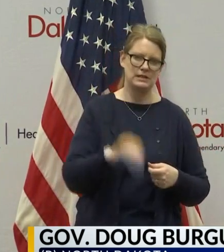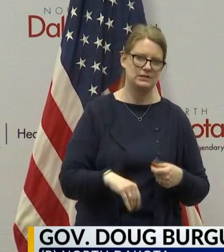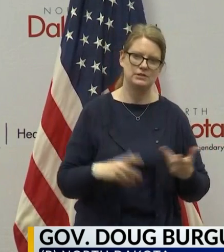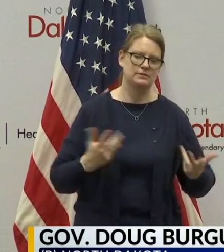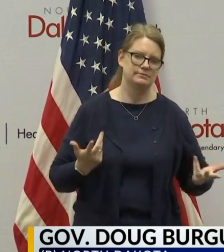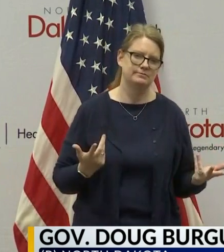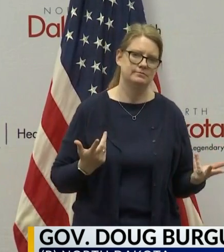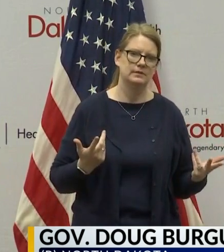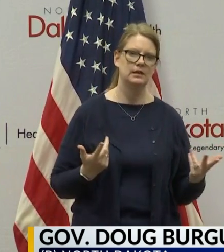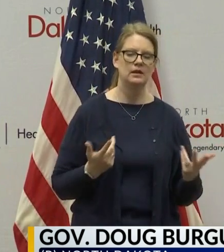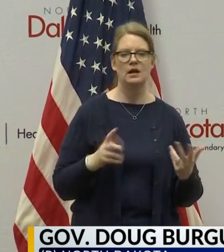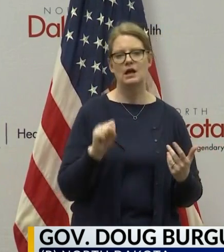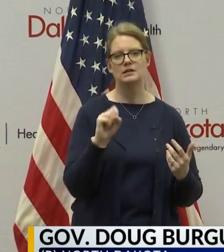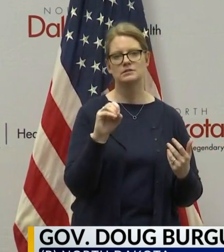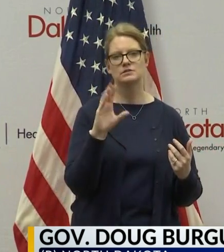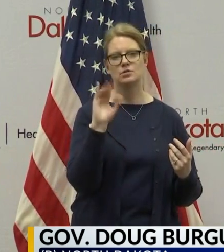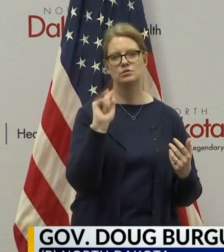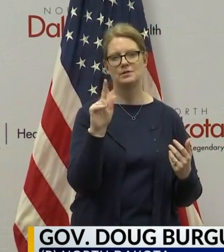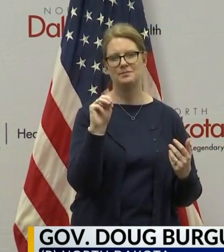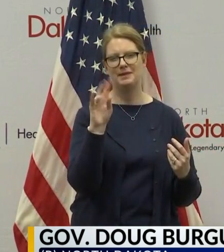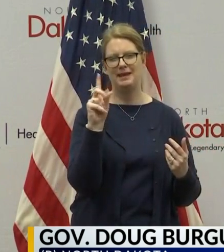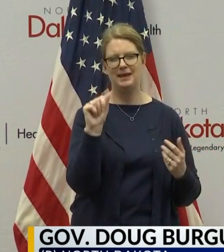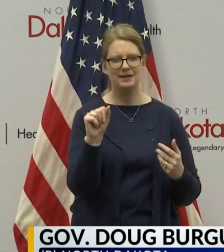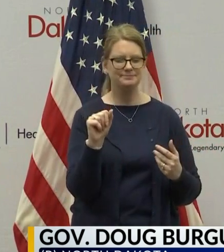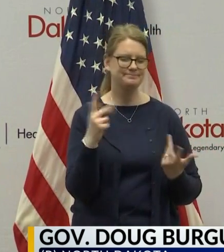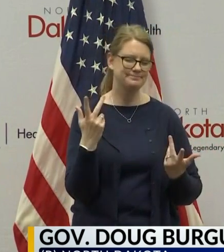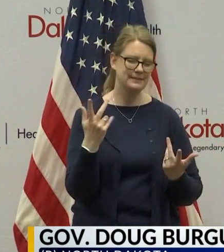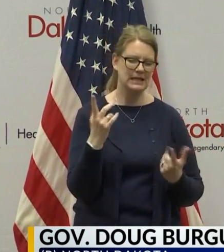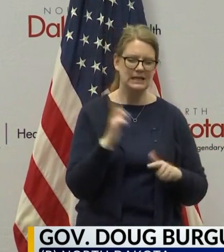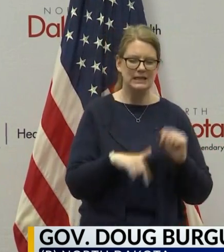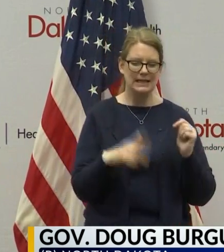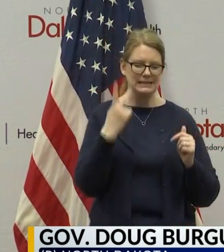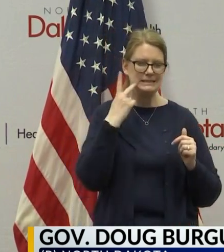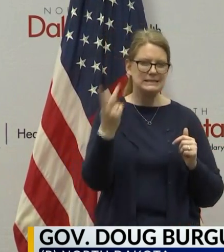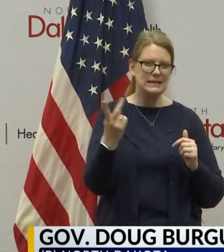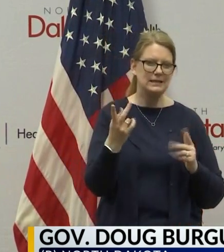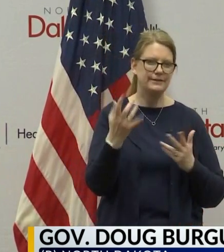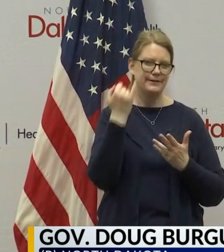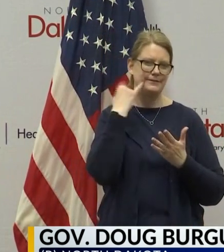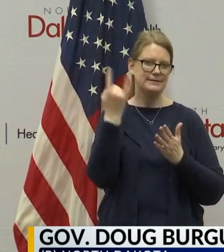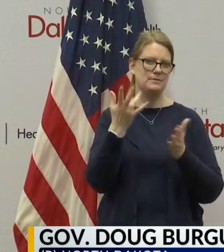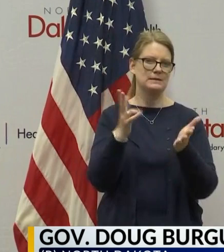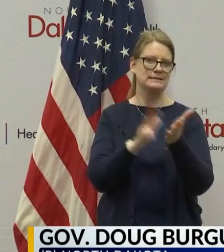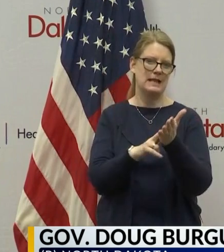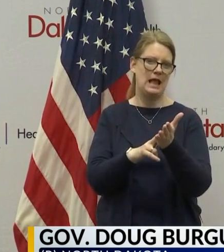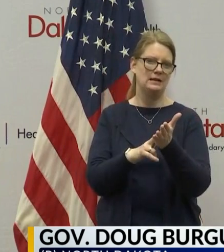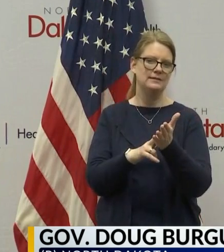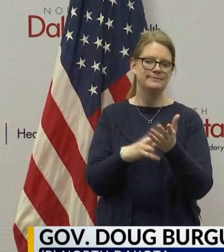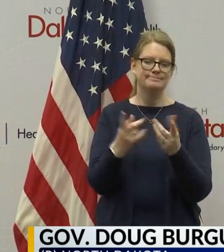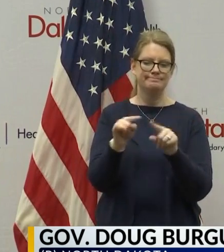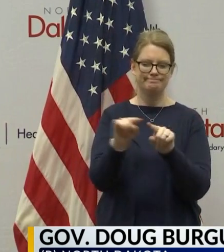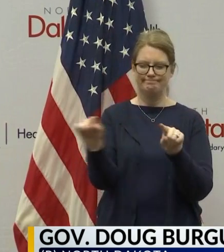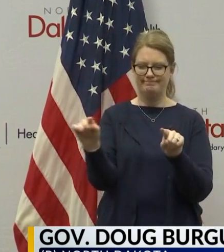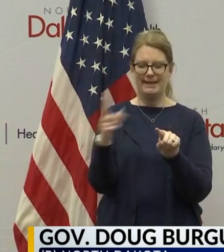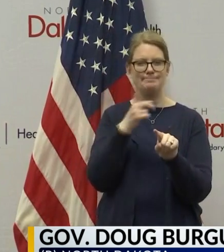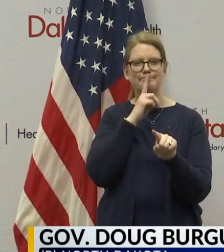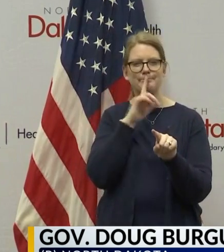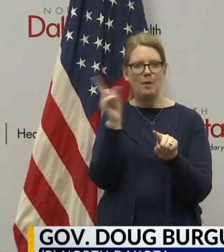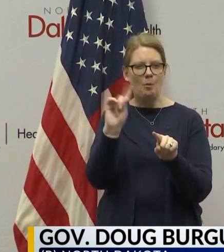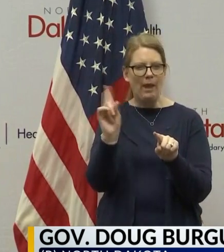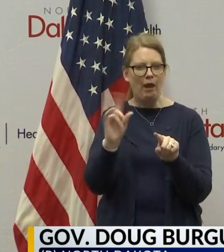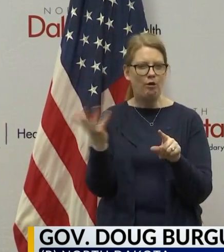since some cases on social media, can't tell if someone signed the position, you know, the petition where they're, where they're from